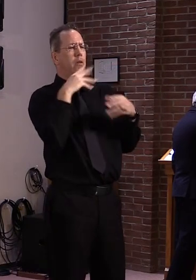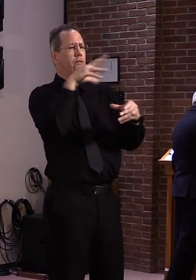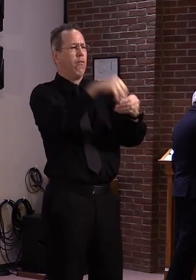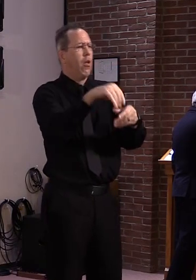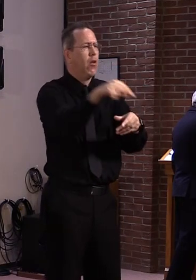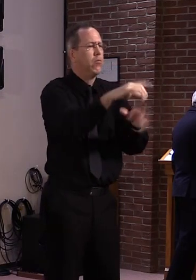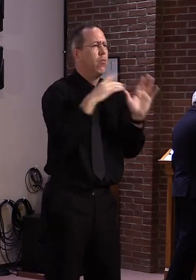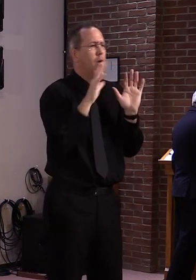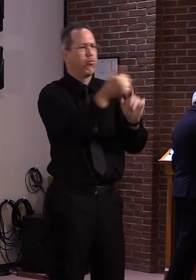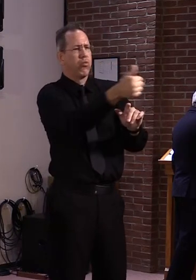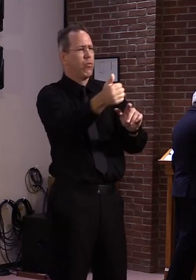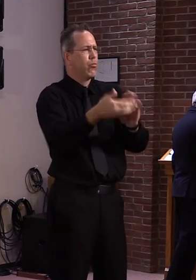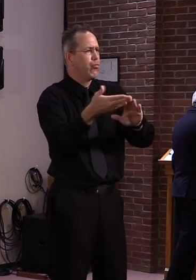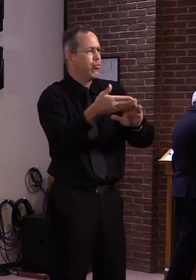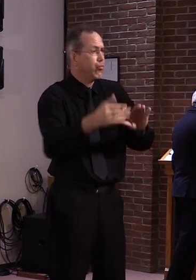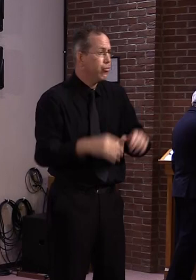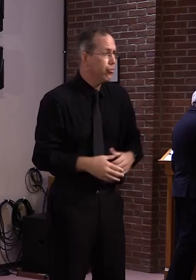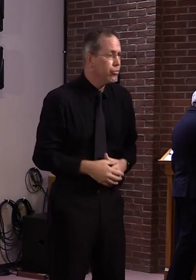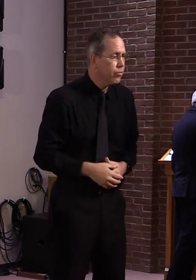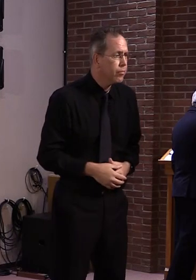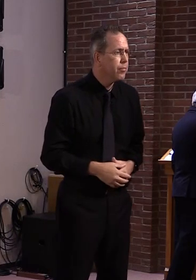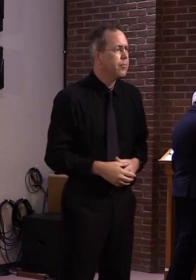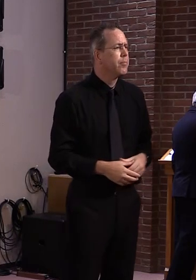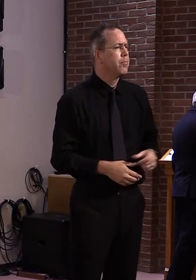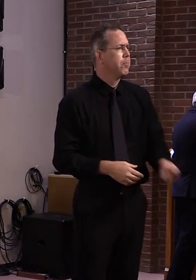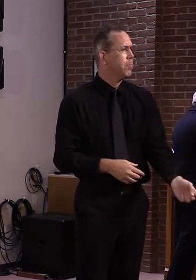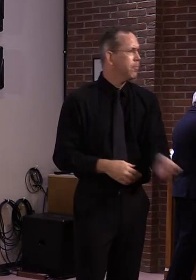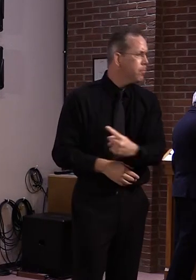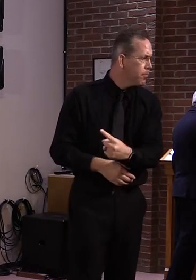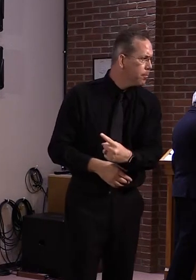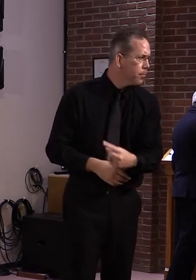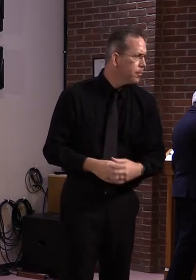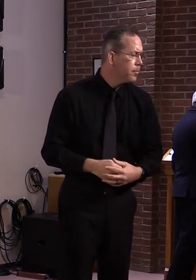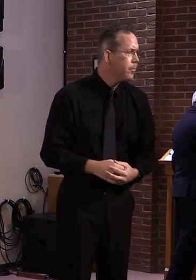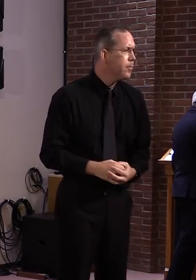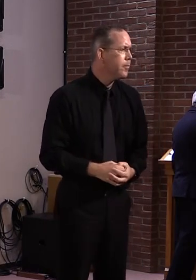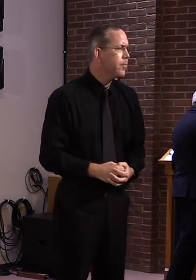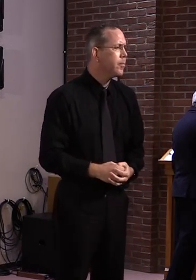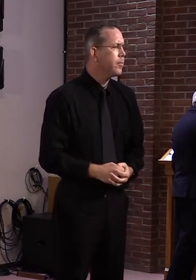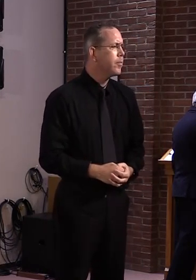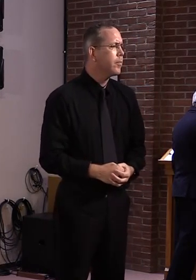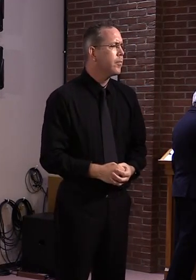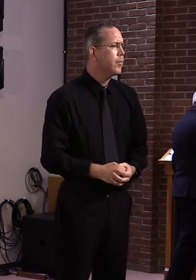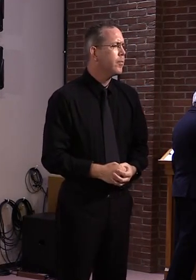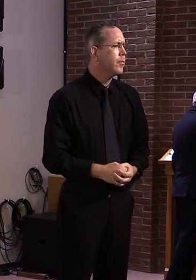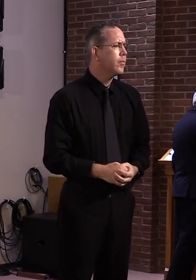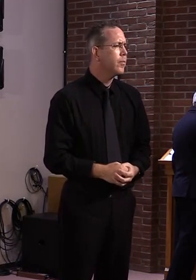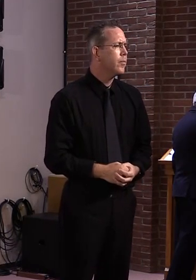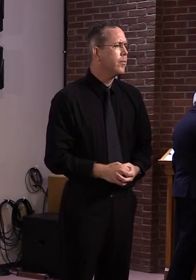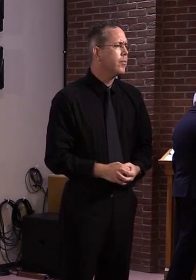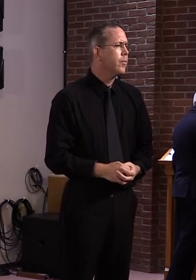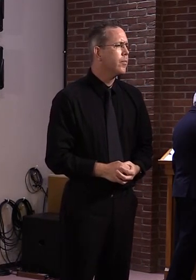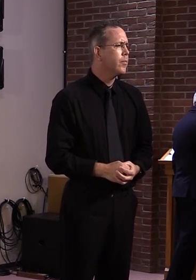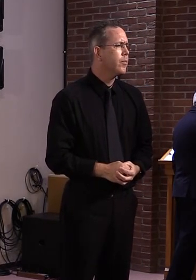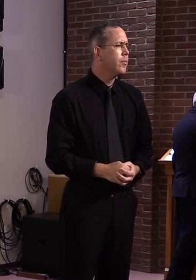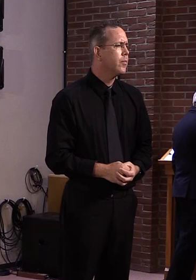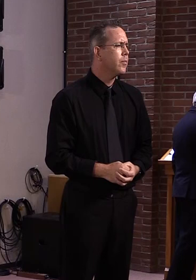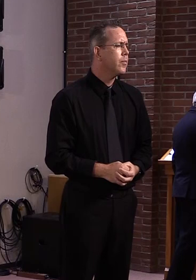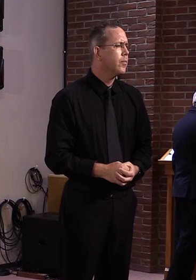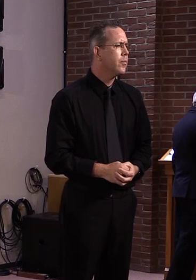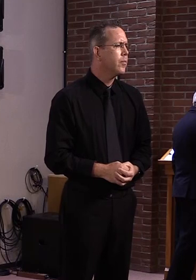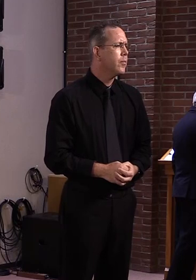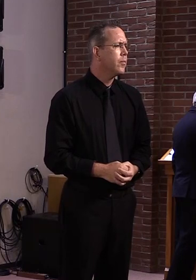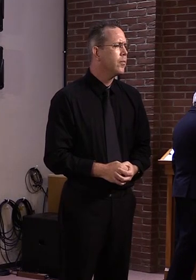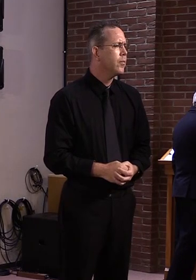NEA are calling for a full reopening task force to be used to develop some strategies for the fall. What is your response to that? Well,